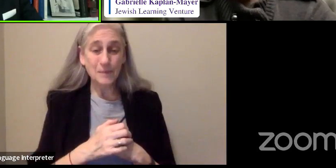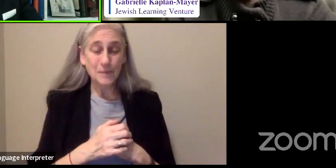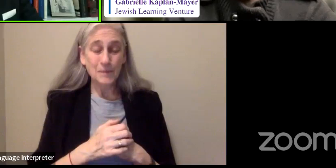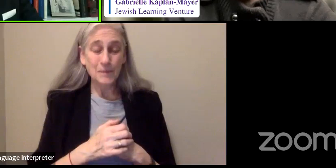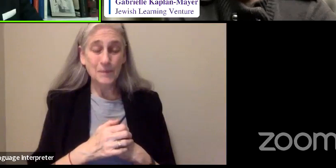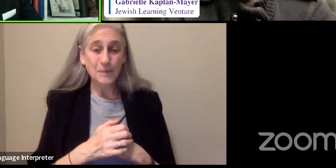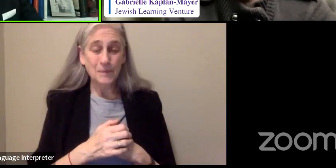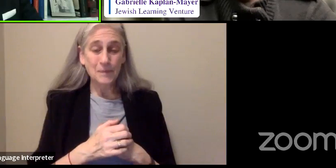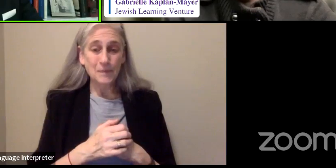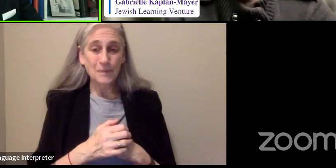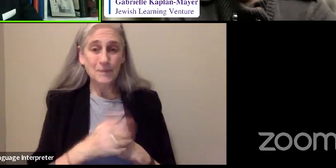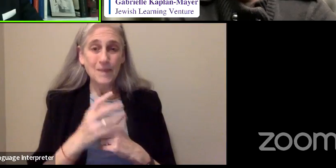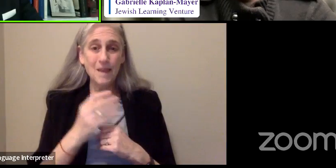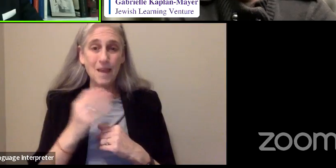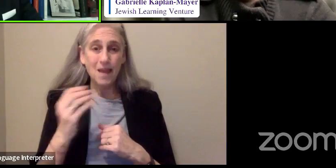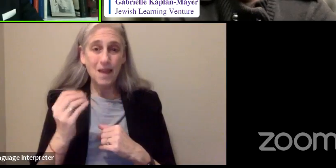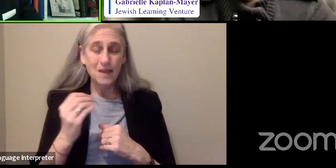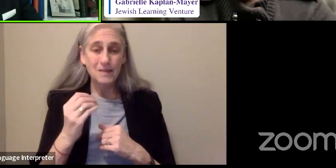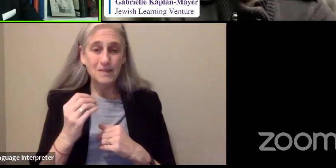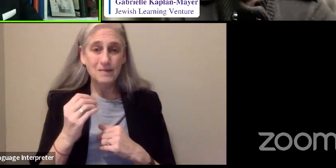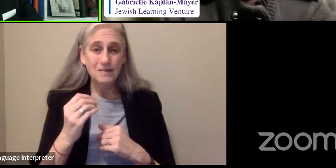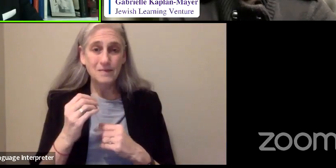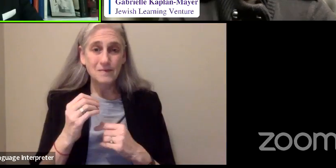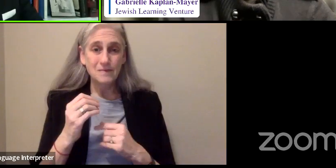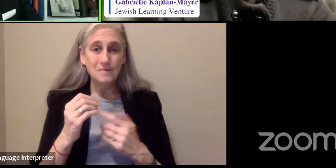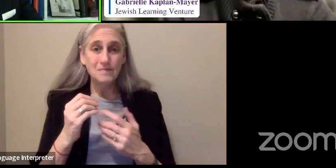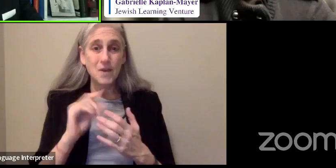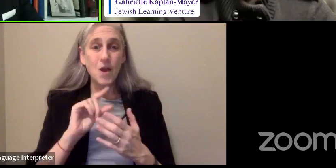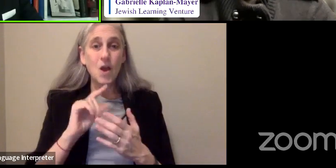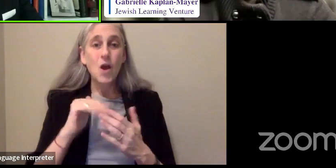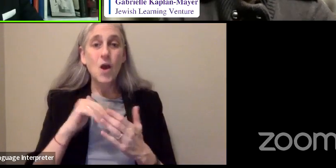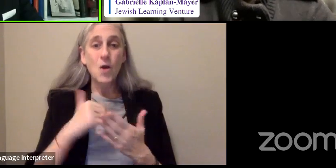And when I got to graduate school,